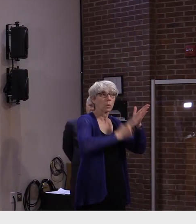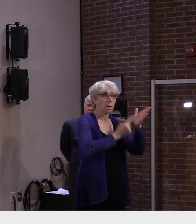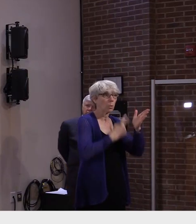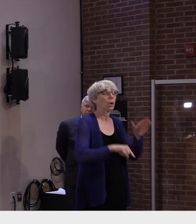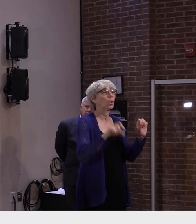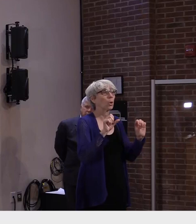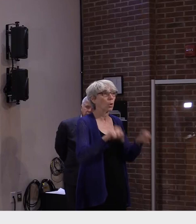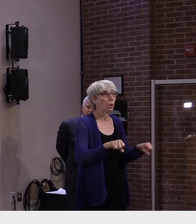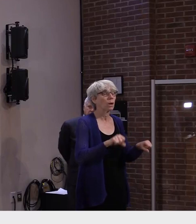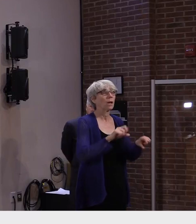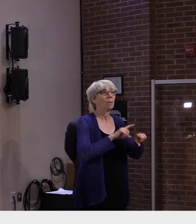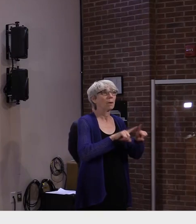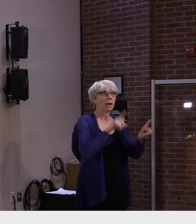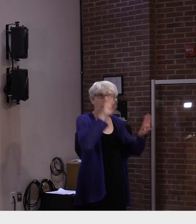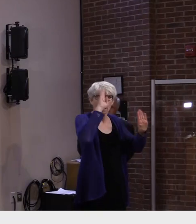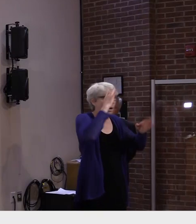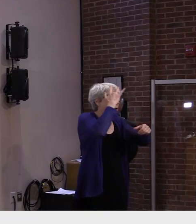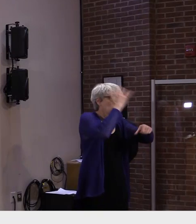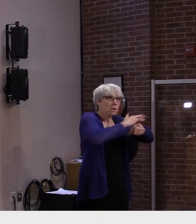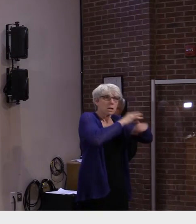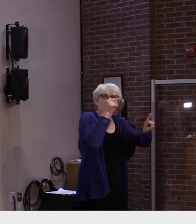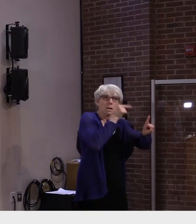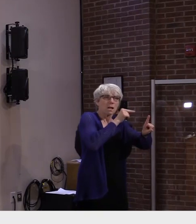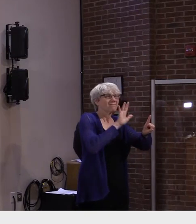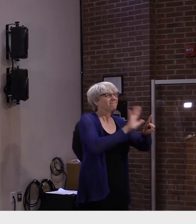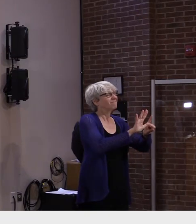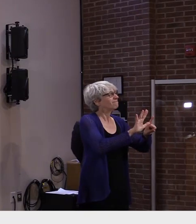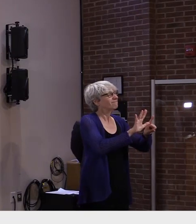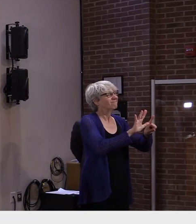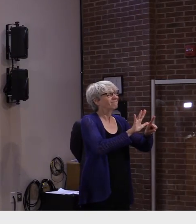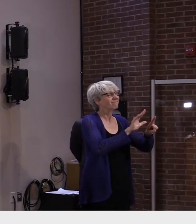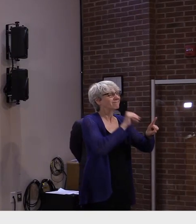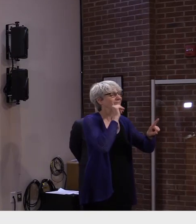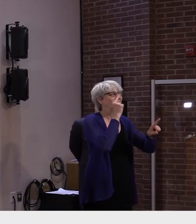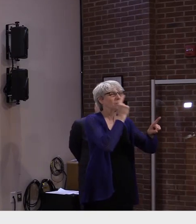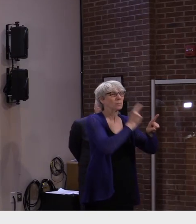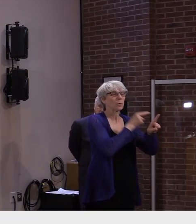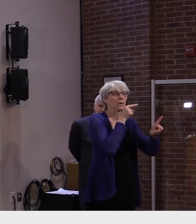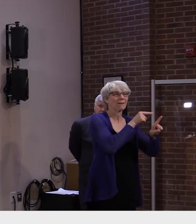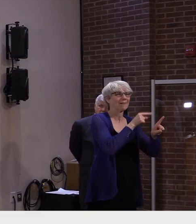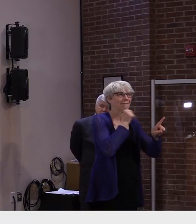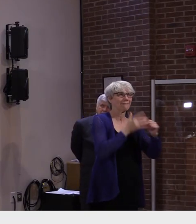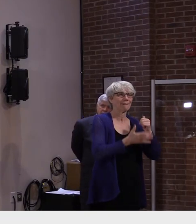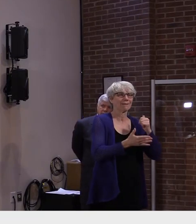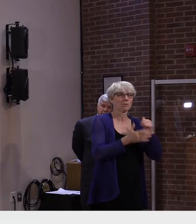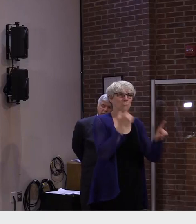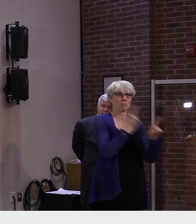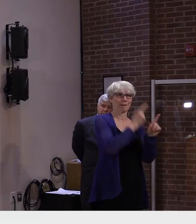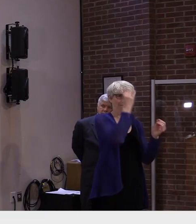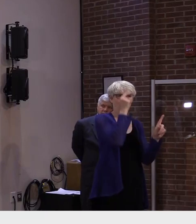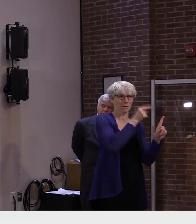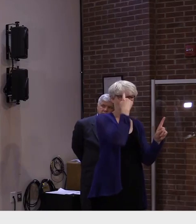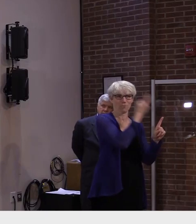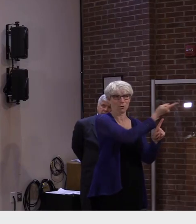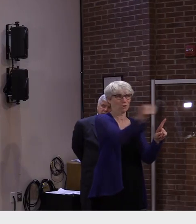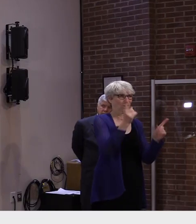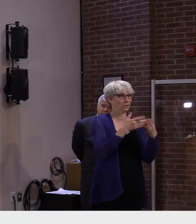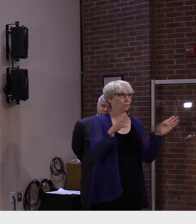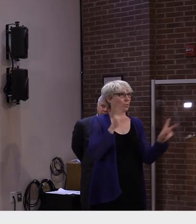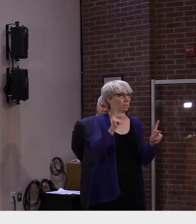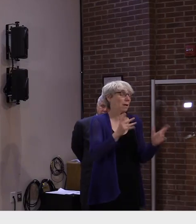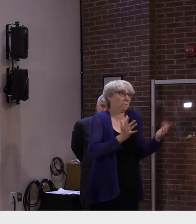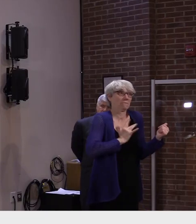on it is misplaced as my opening comments hopefully convinced people. But I